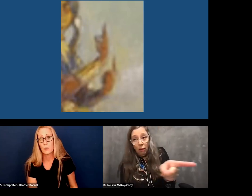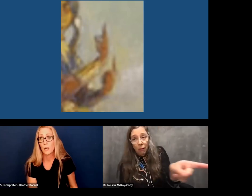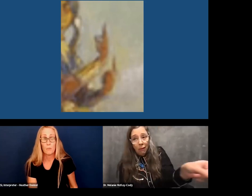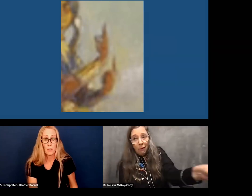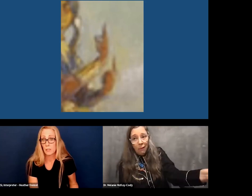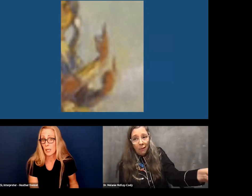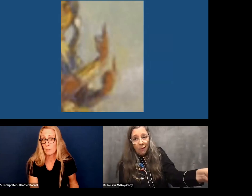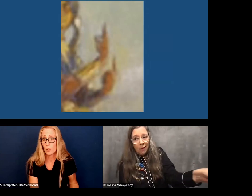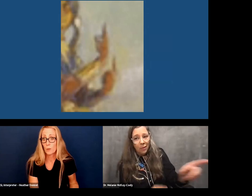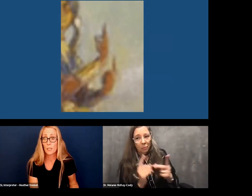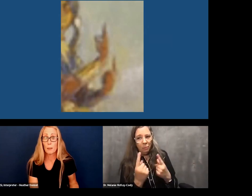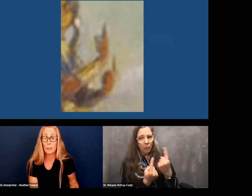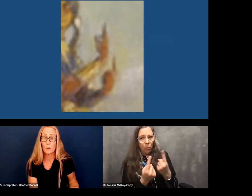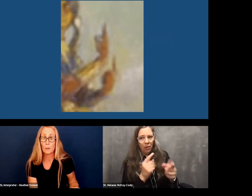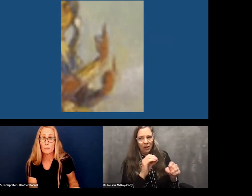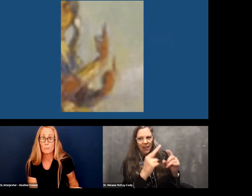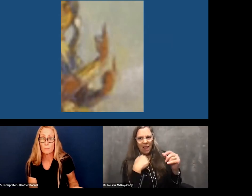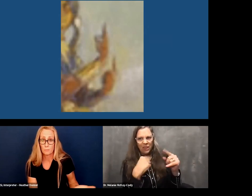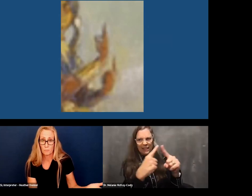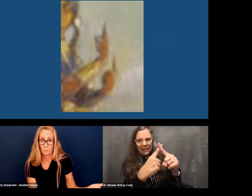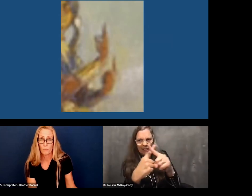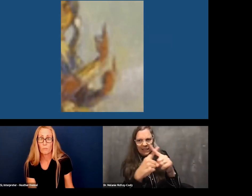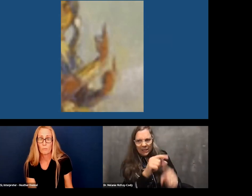It could be saying I'm going to see my people.